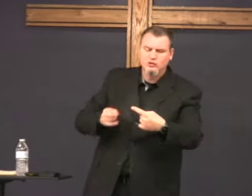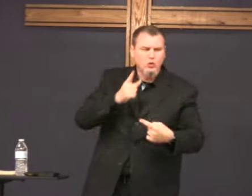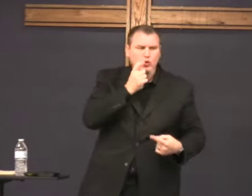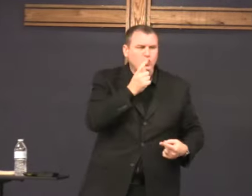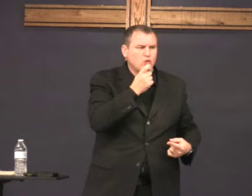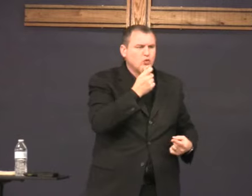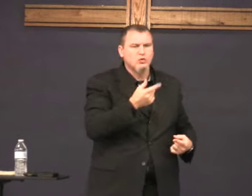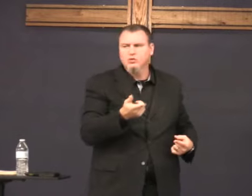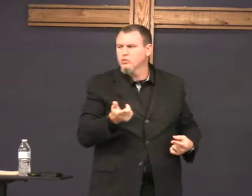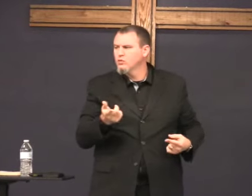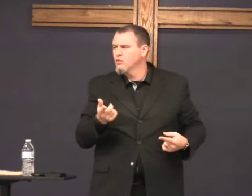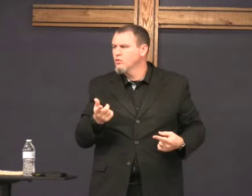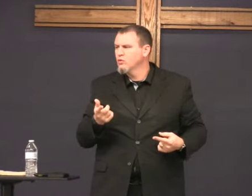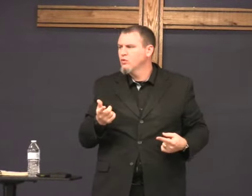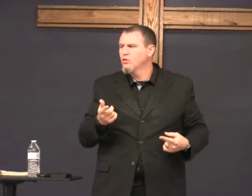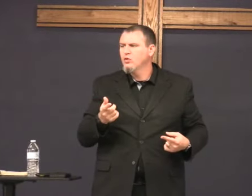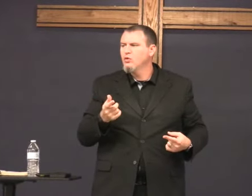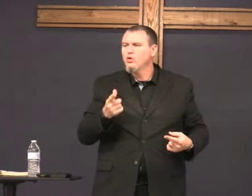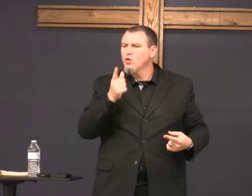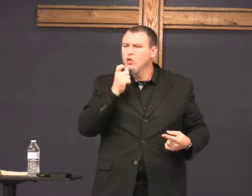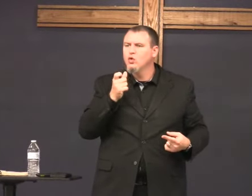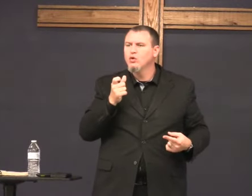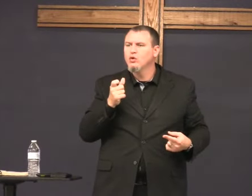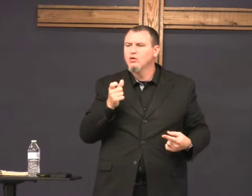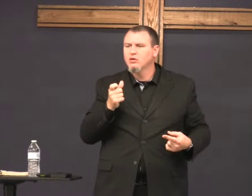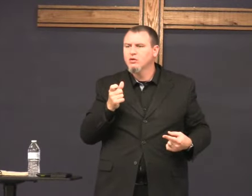the best person has walked with God with God with Christ